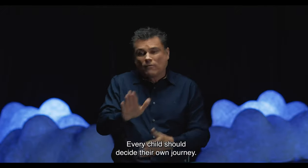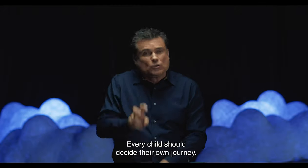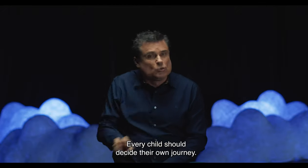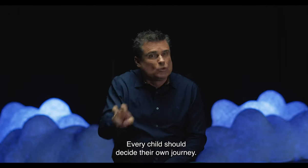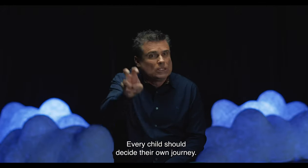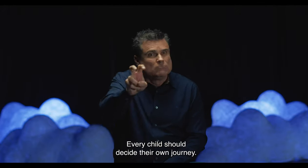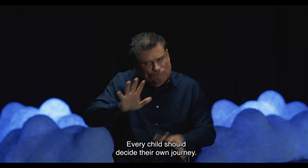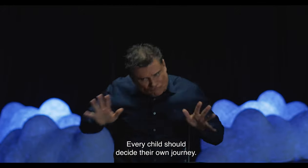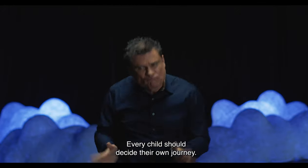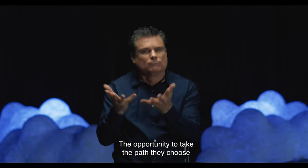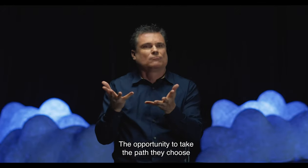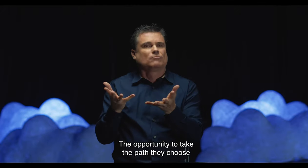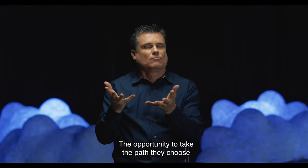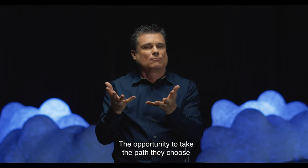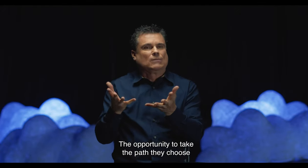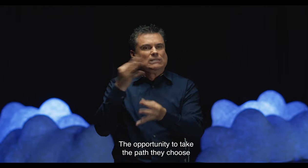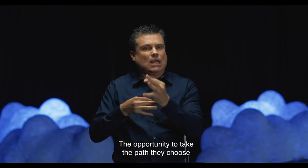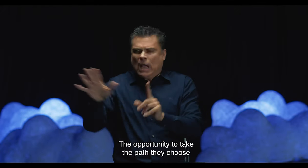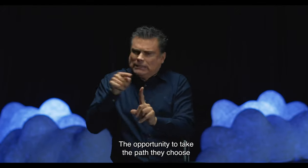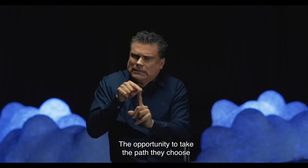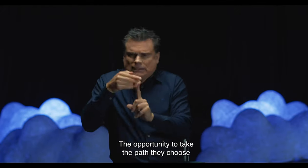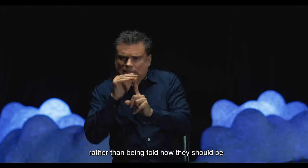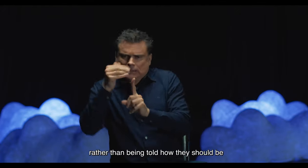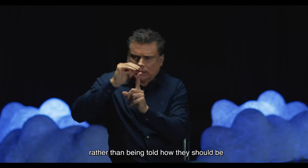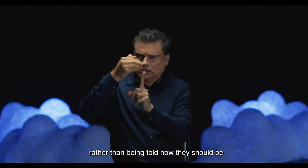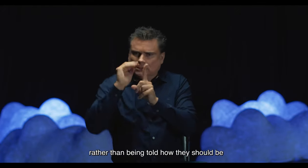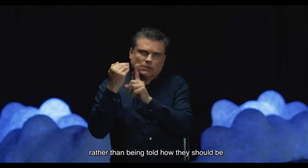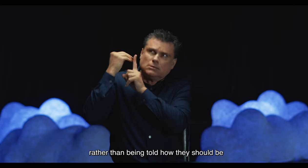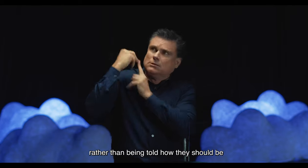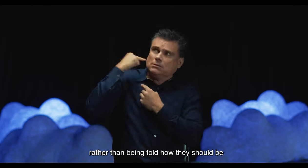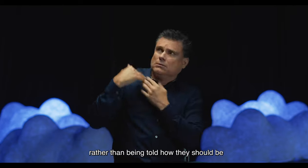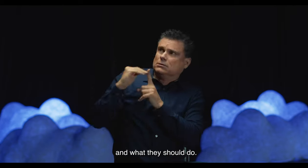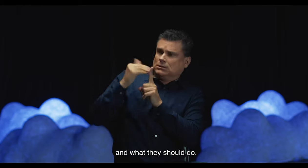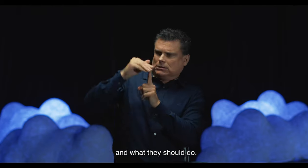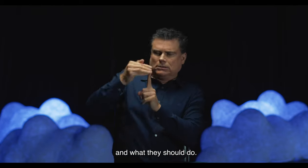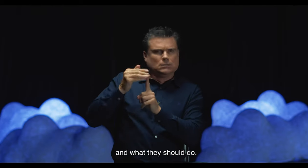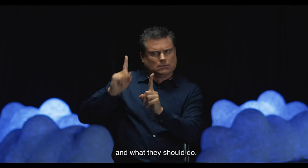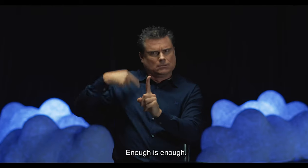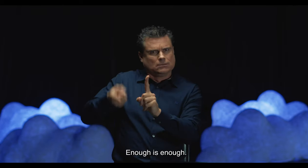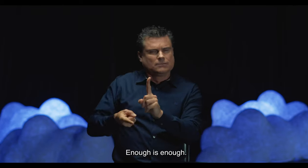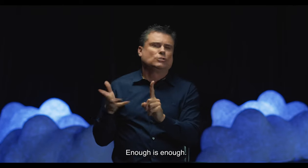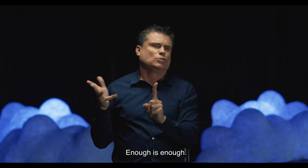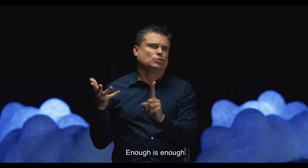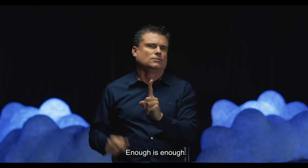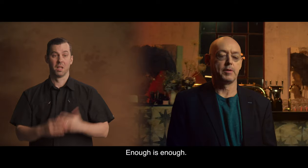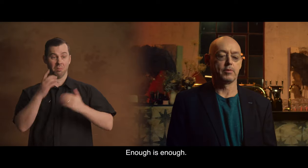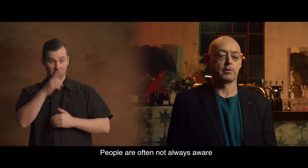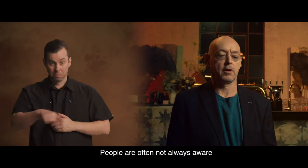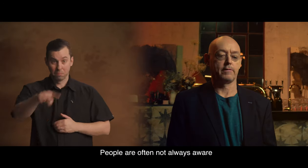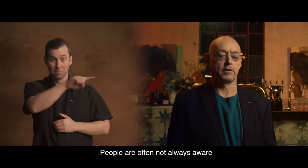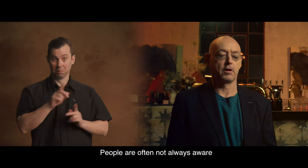Every child should decide their own journey. The opportunity to take the path they choose rather than being told how they should be and what they should do. Enough is enough.